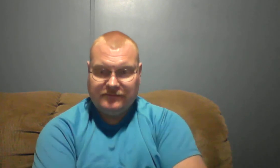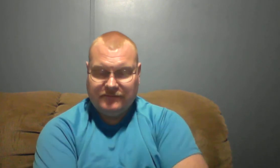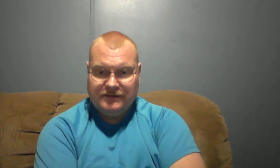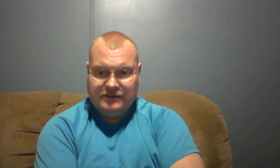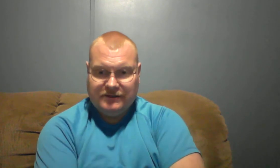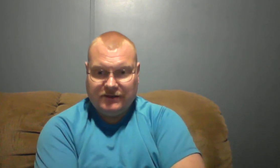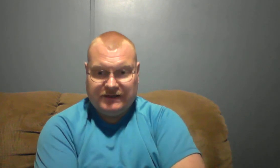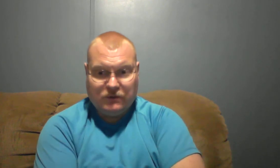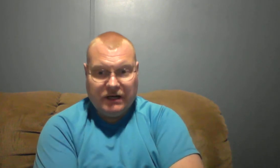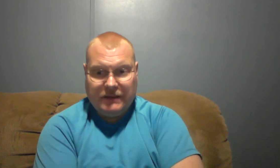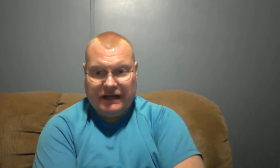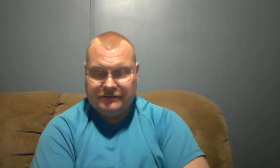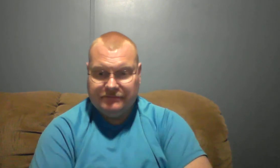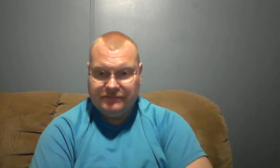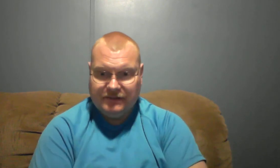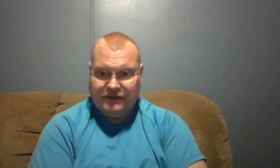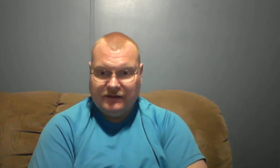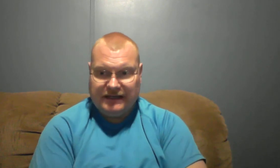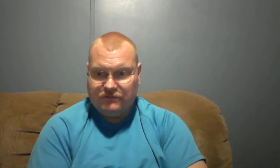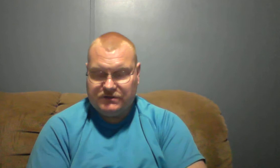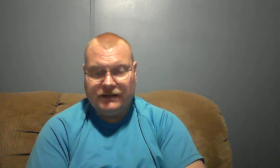not going have to worry about the devil's hell